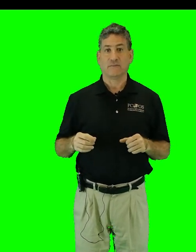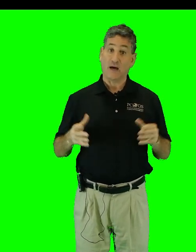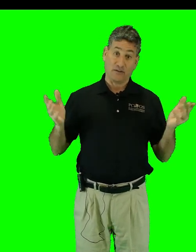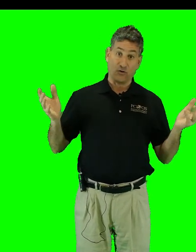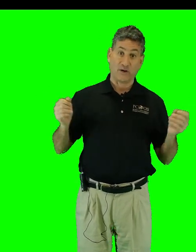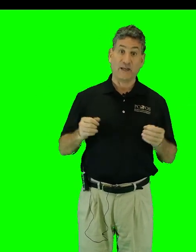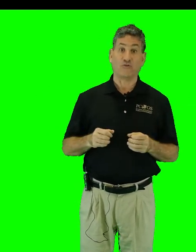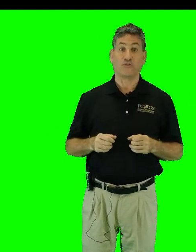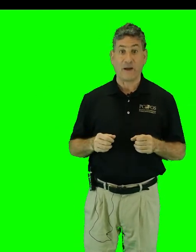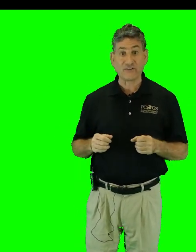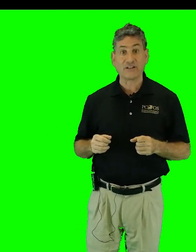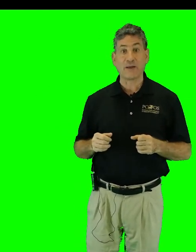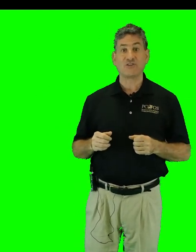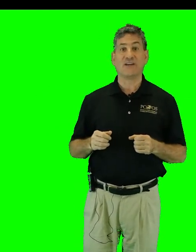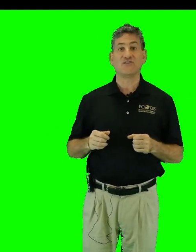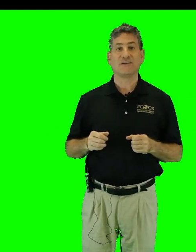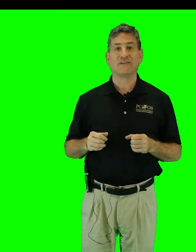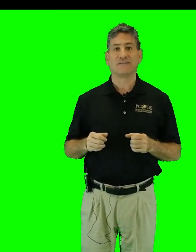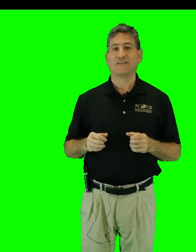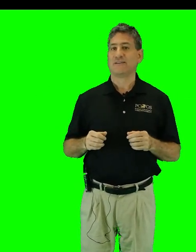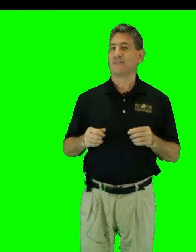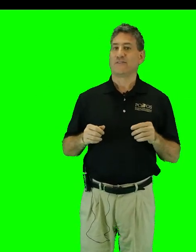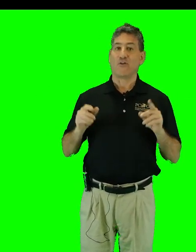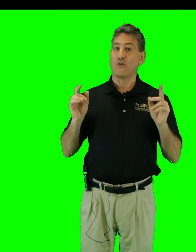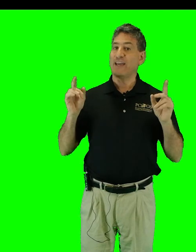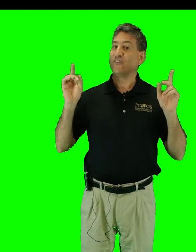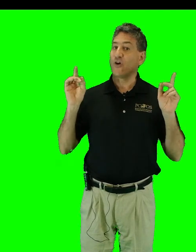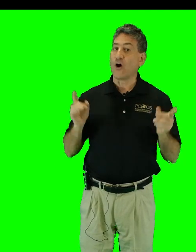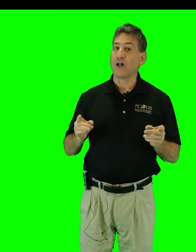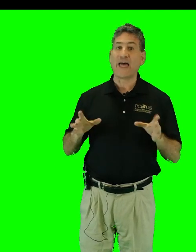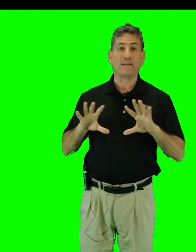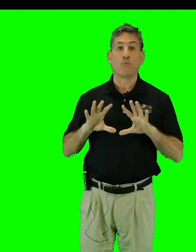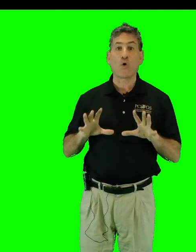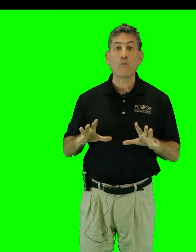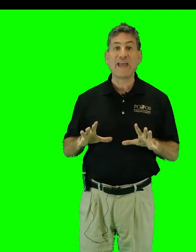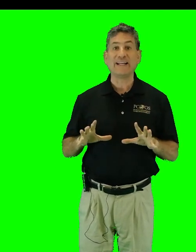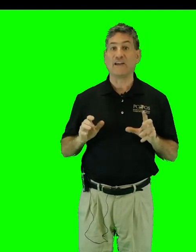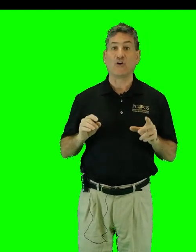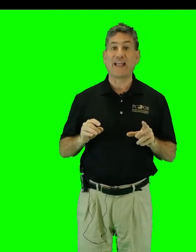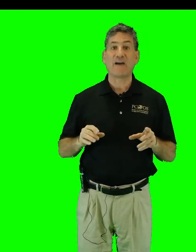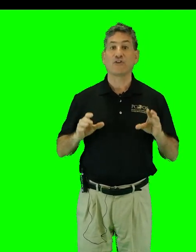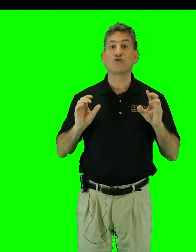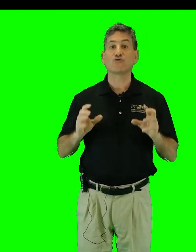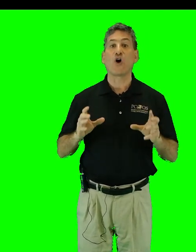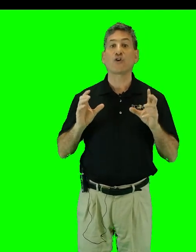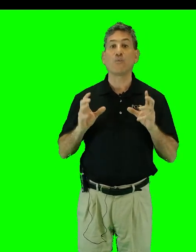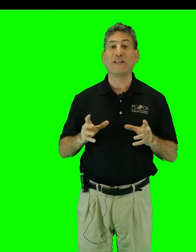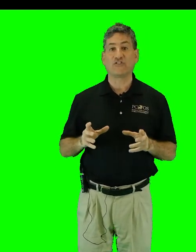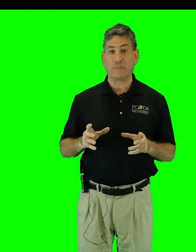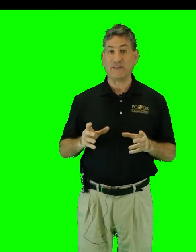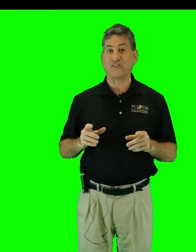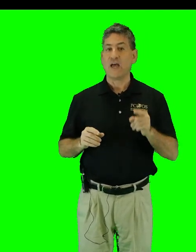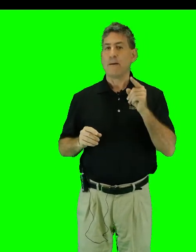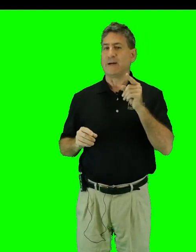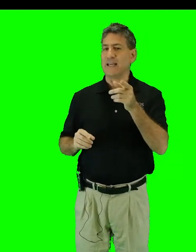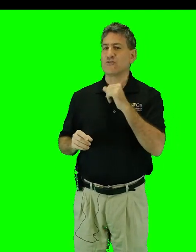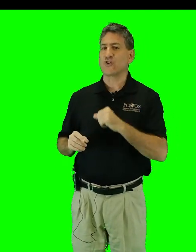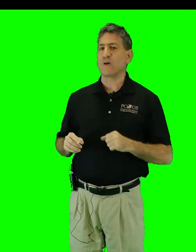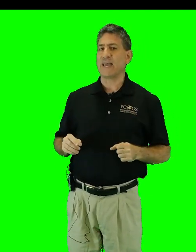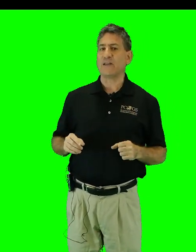How did the hurricanes respond to climate change? The hurricanes all had more rain and on average stronger wind speeds, but each hurricane